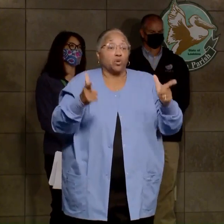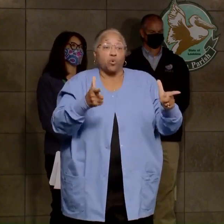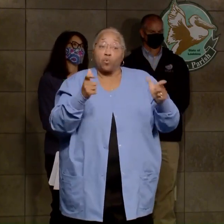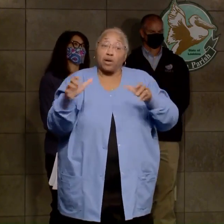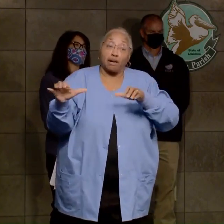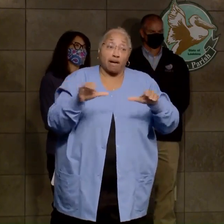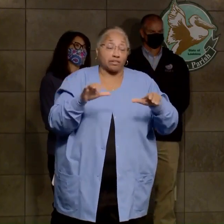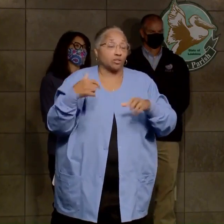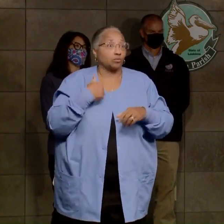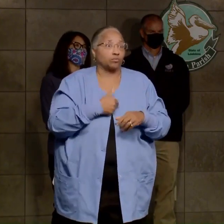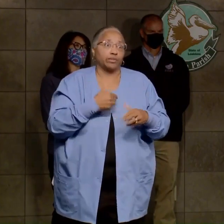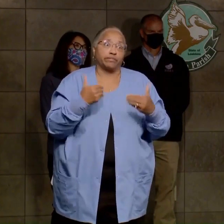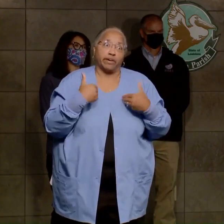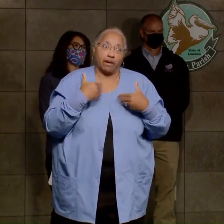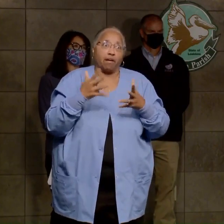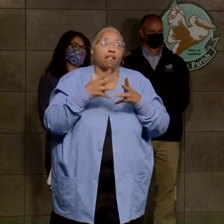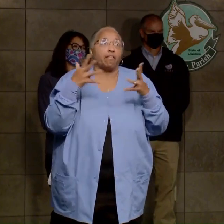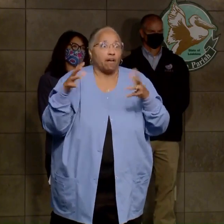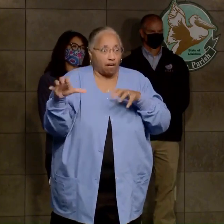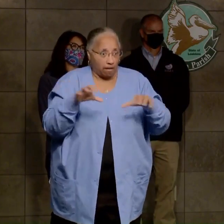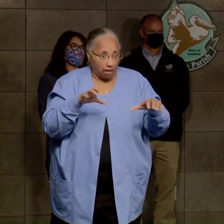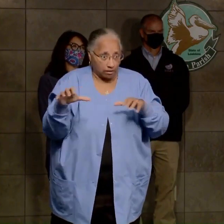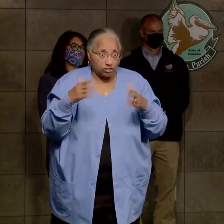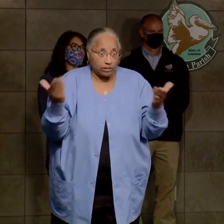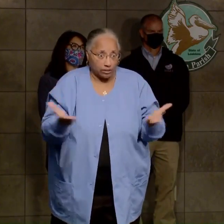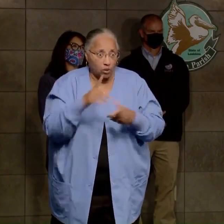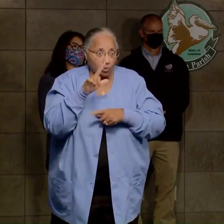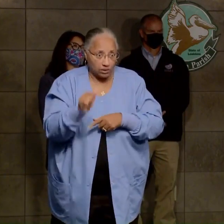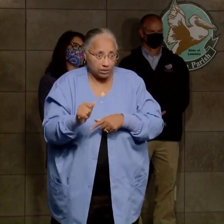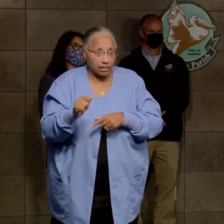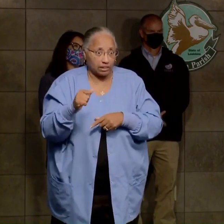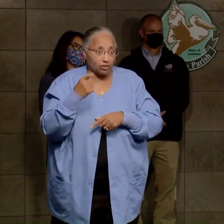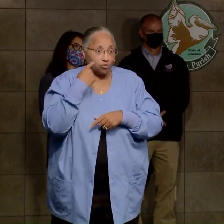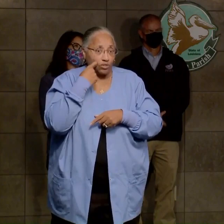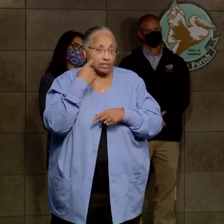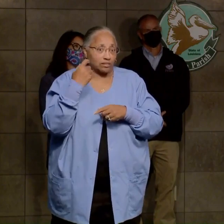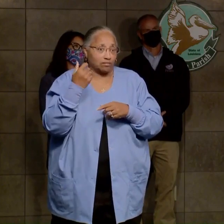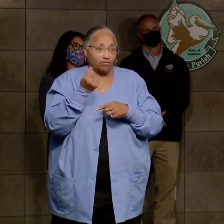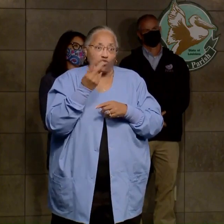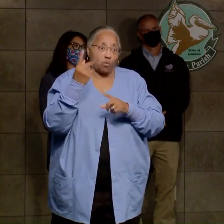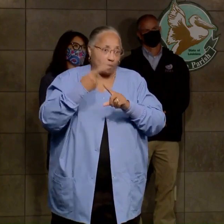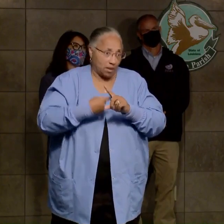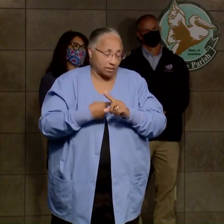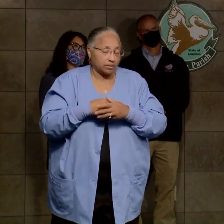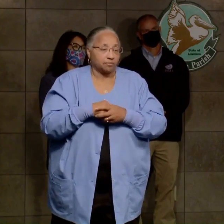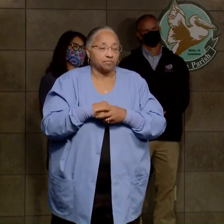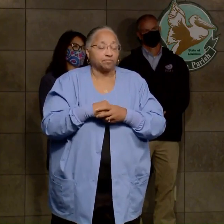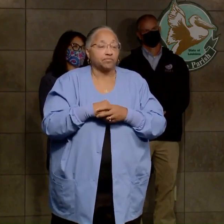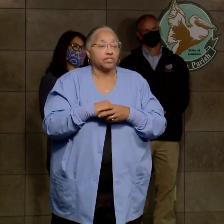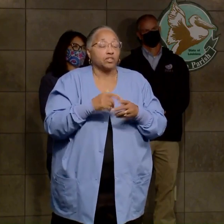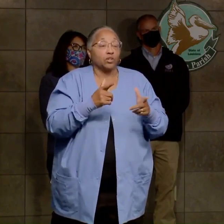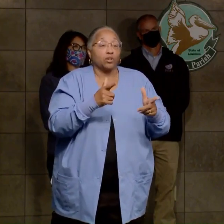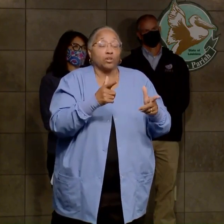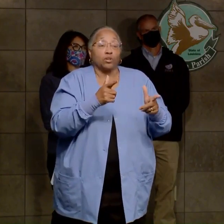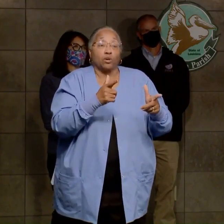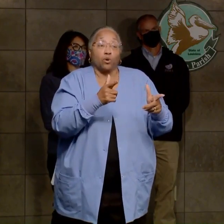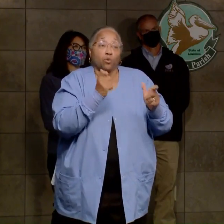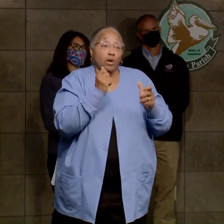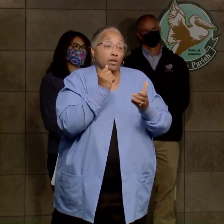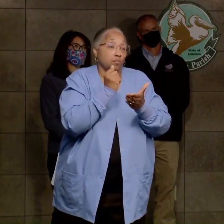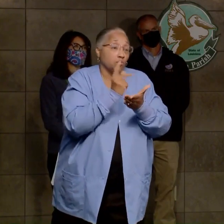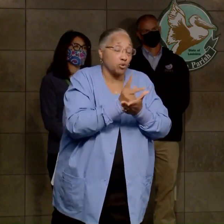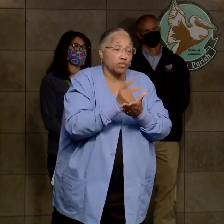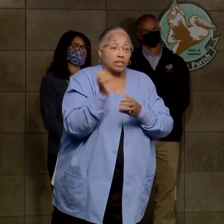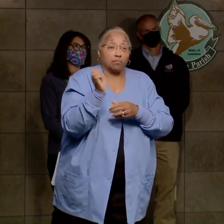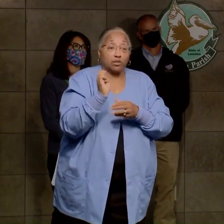We've had a lot of action in Louisiana over the past couple months, so everything from quick approval of emergency requests